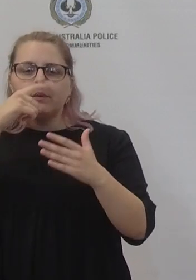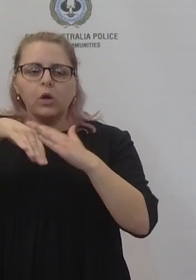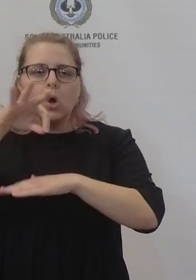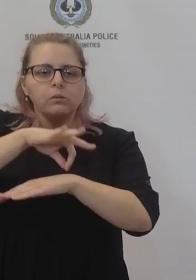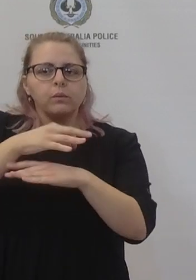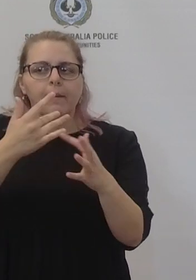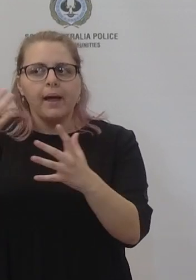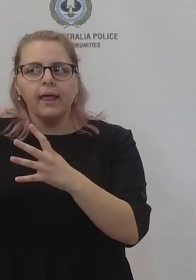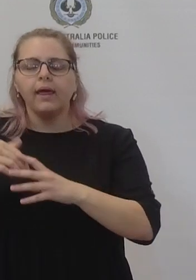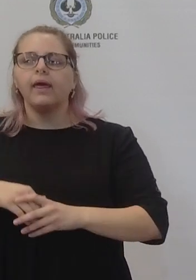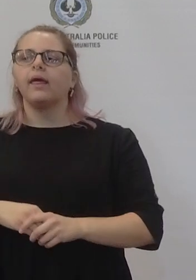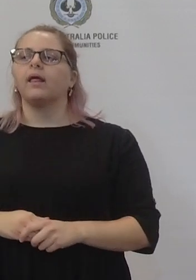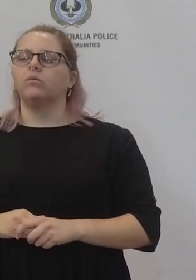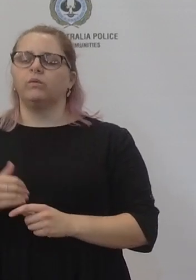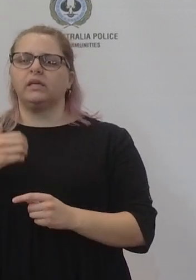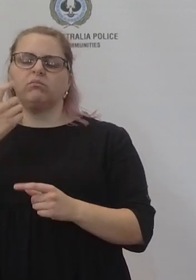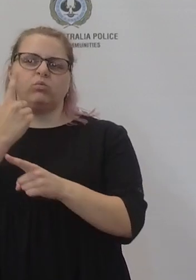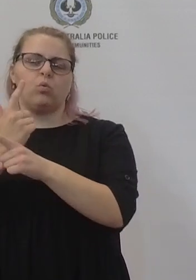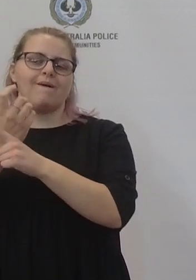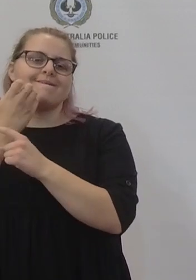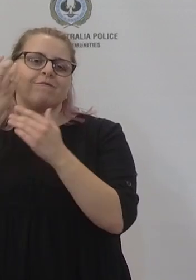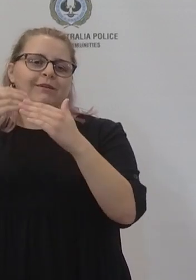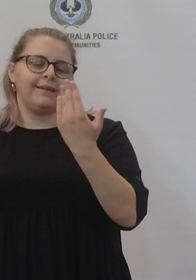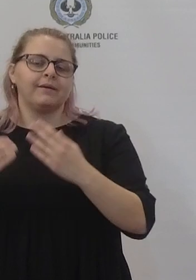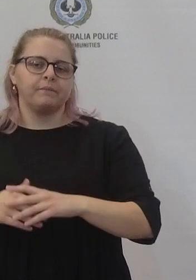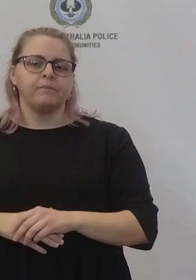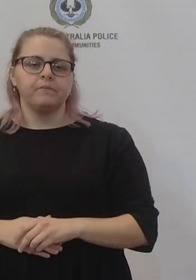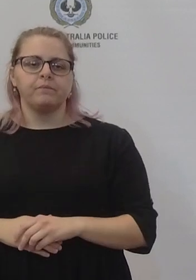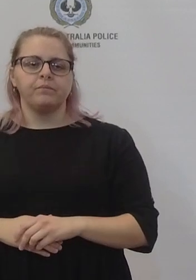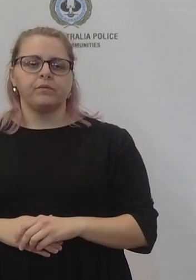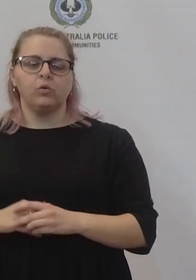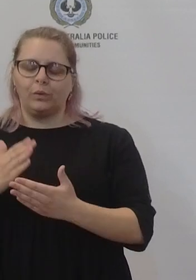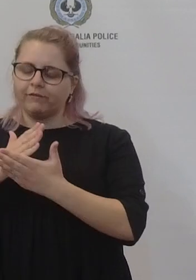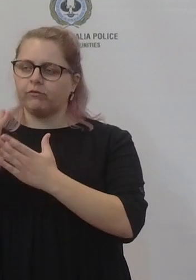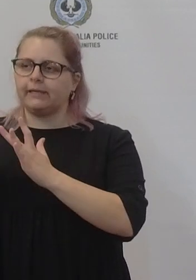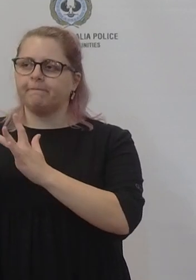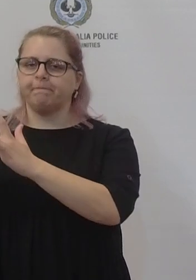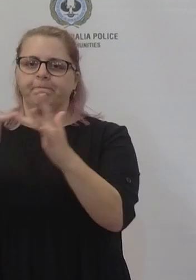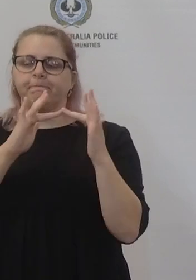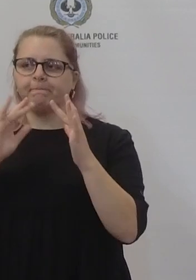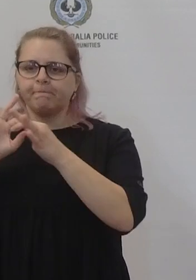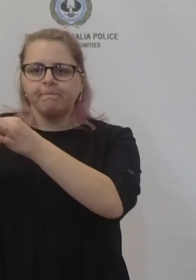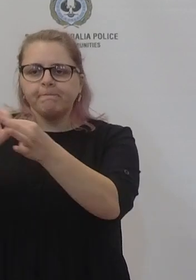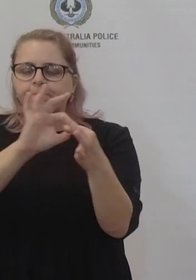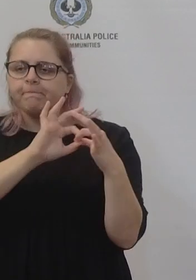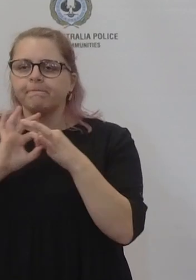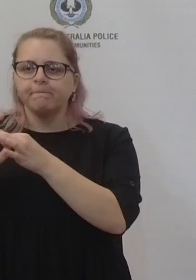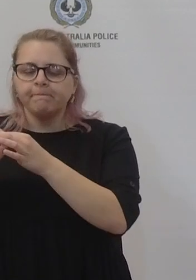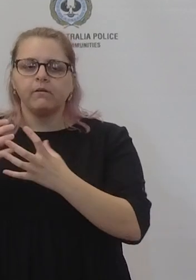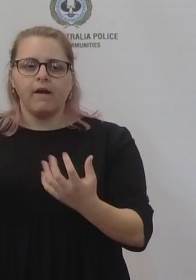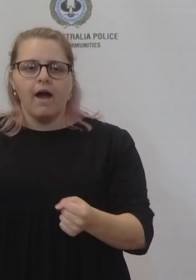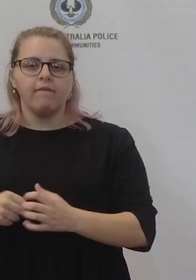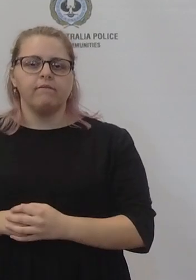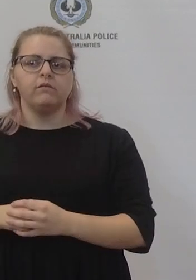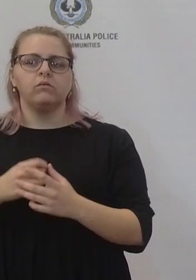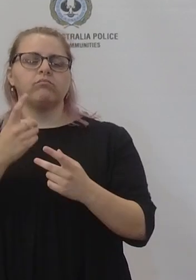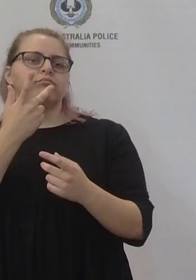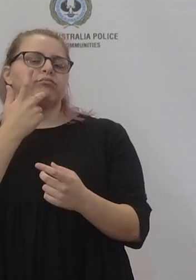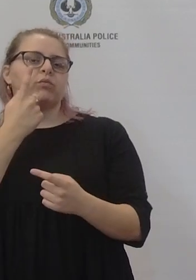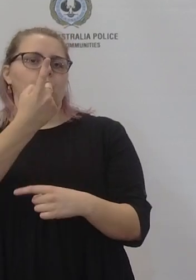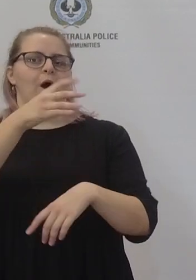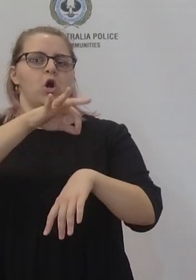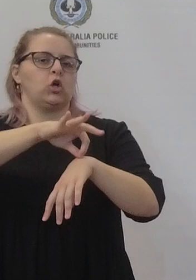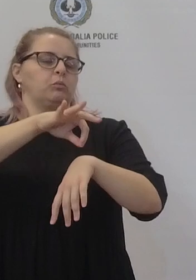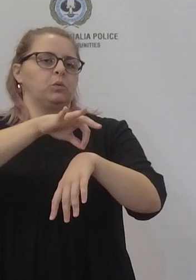australia which stands us in really good steve is it's very closely networked and so um if one hospital is under a particular pressure there will be